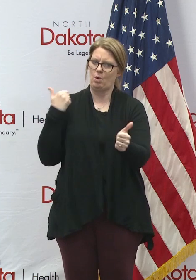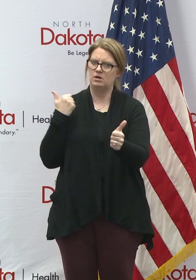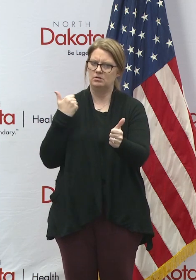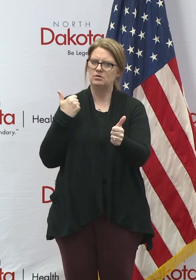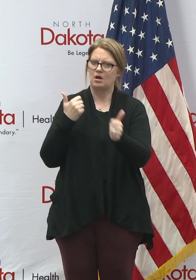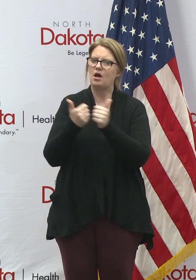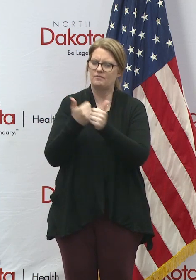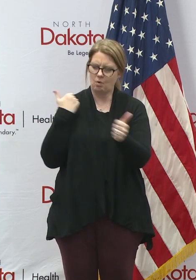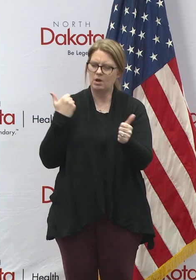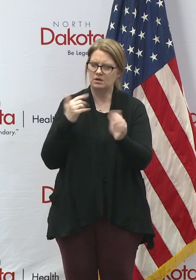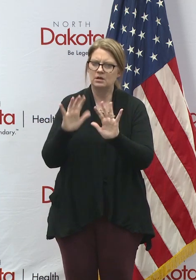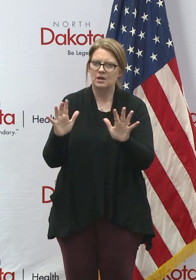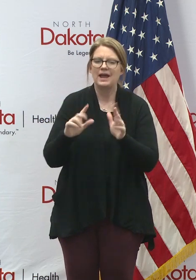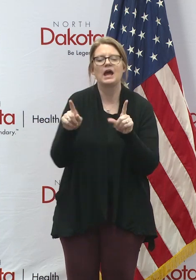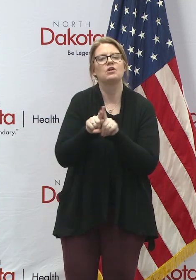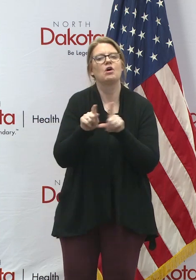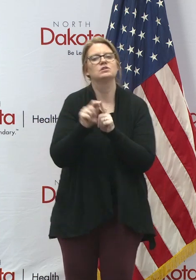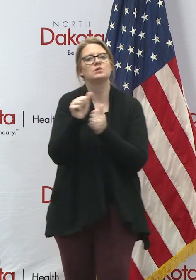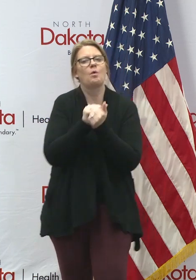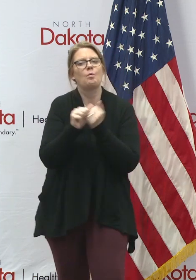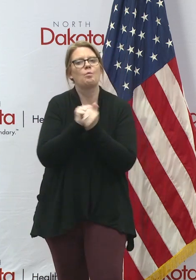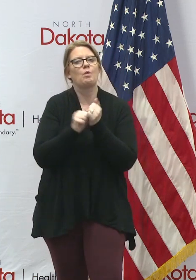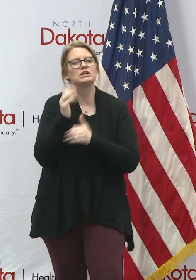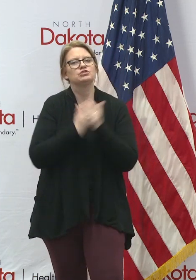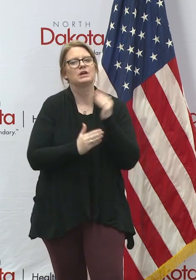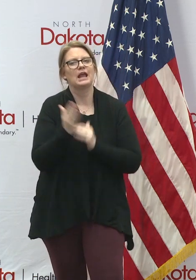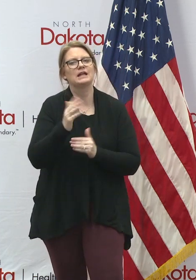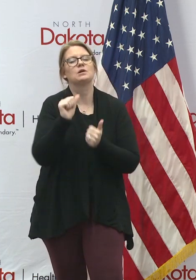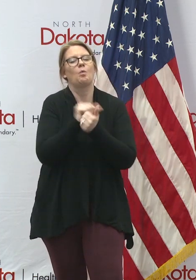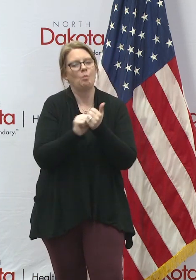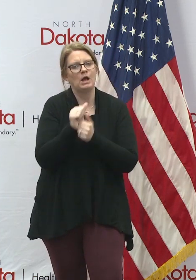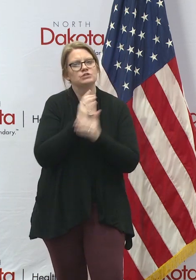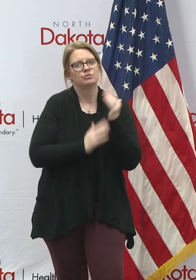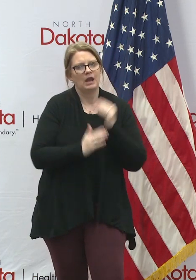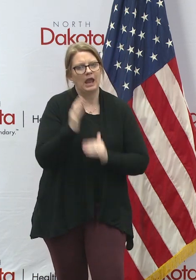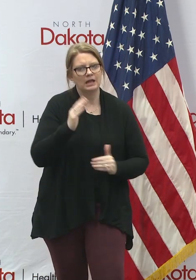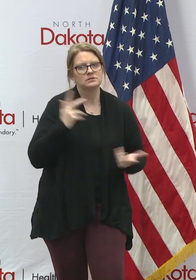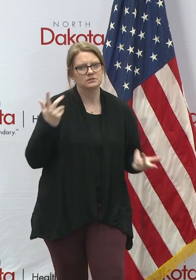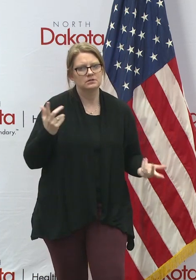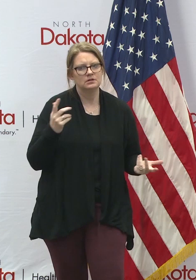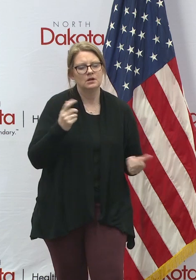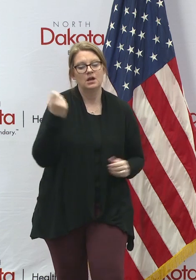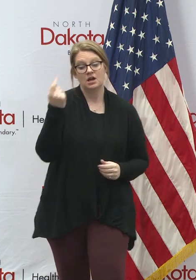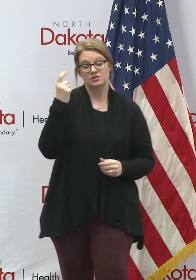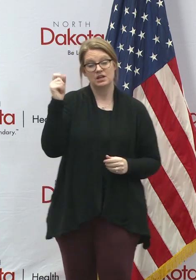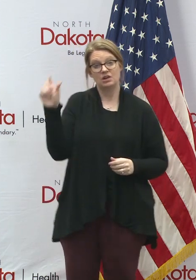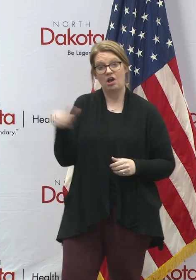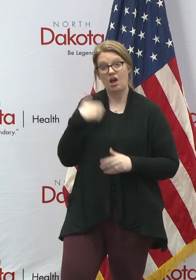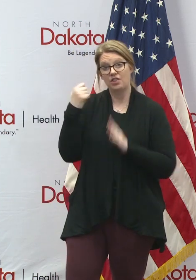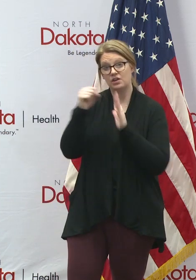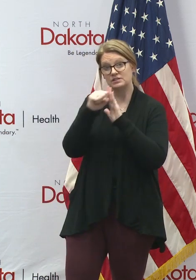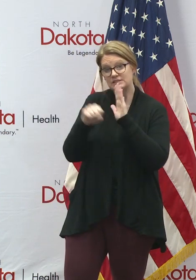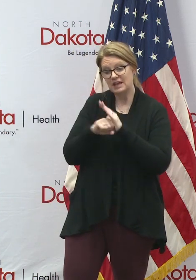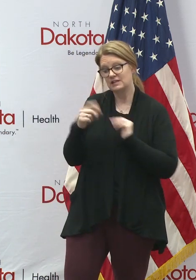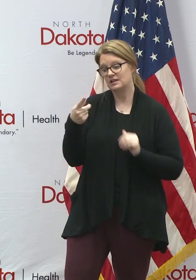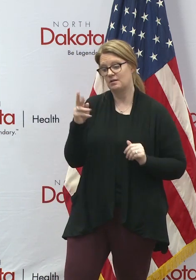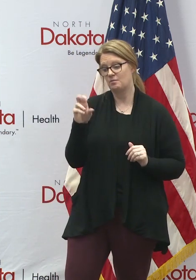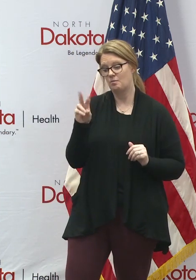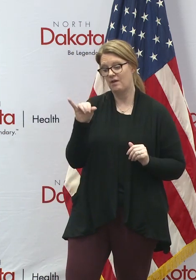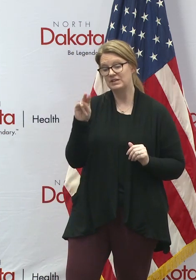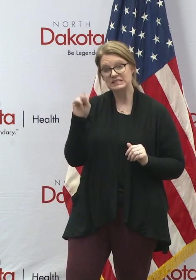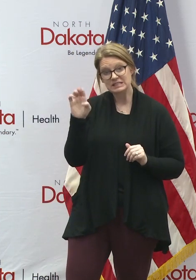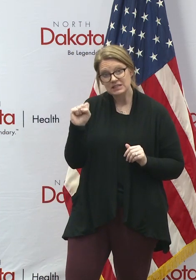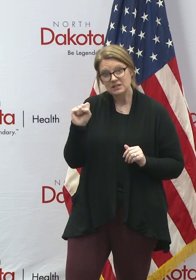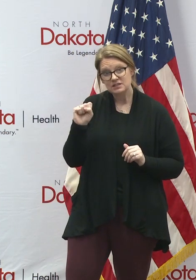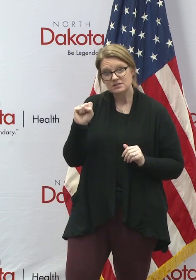to do that. We've also had questions and we want to adopt what other states and provinces are doing, which is when